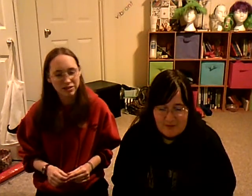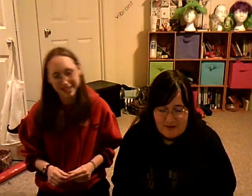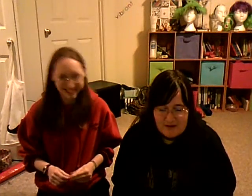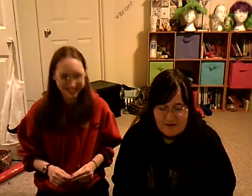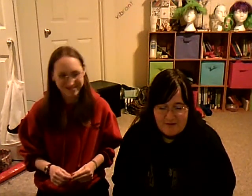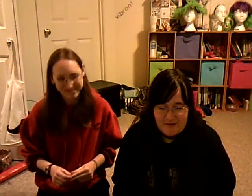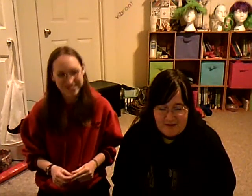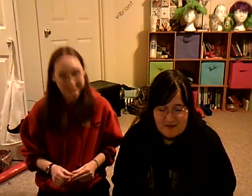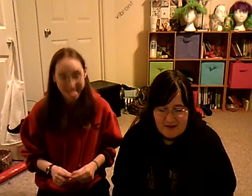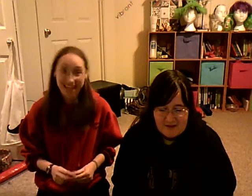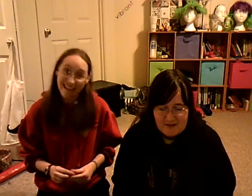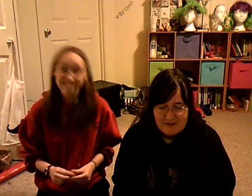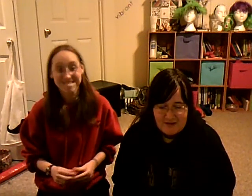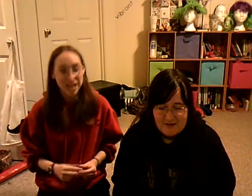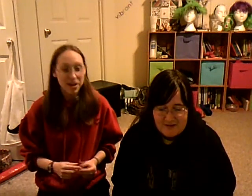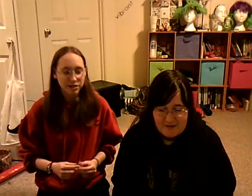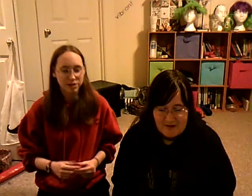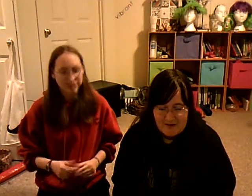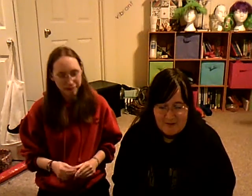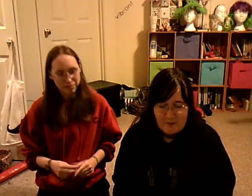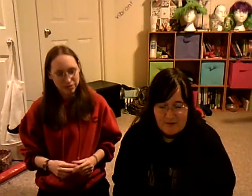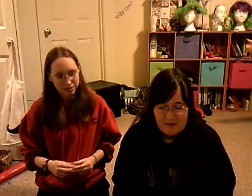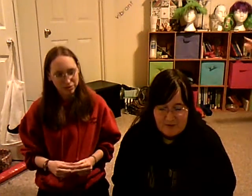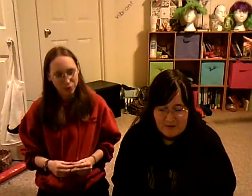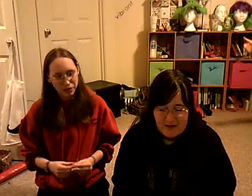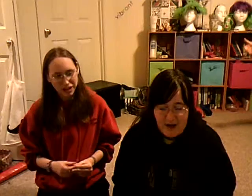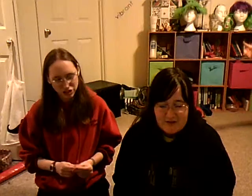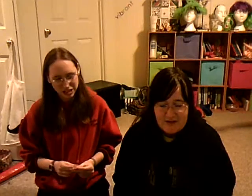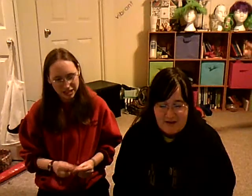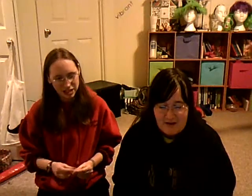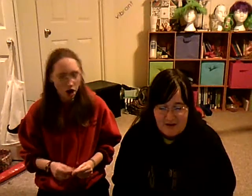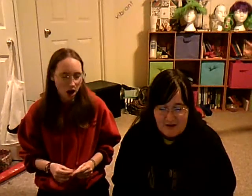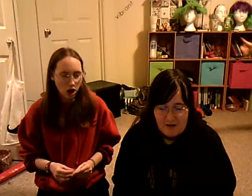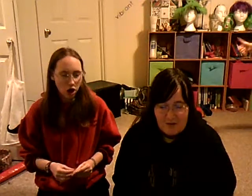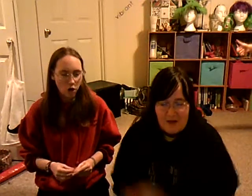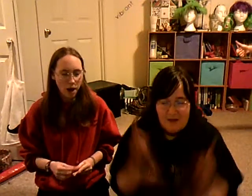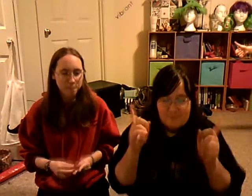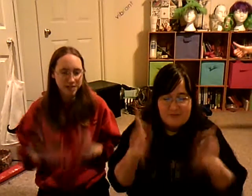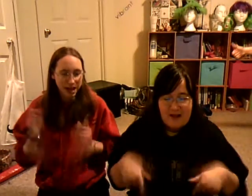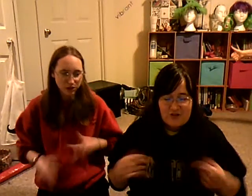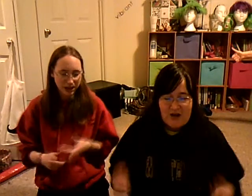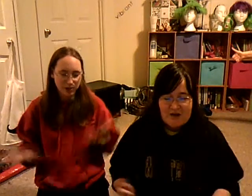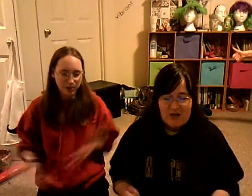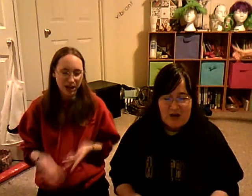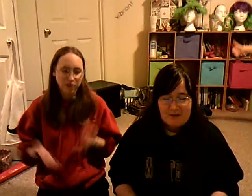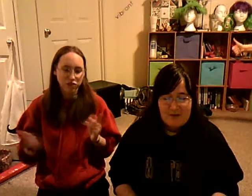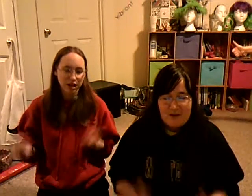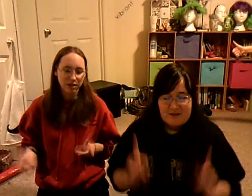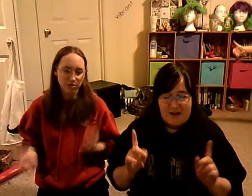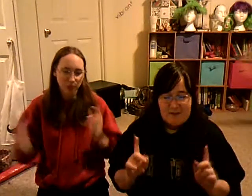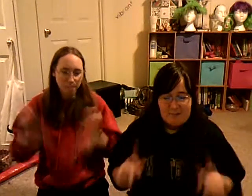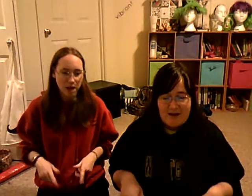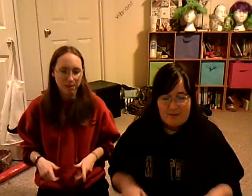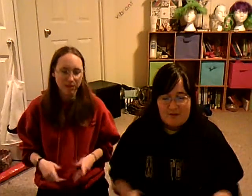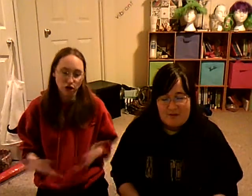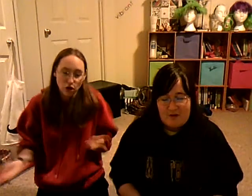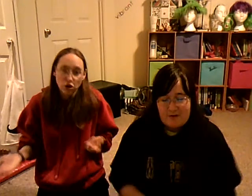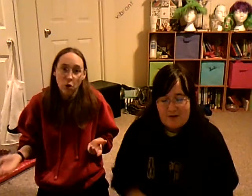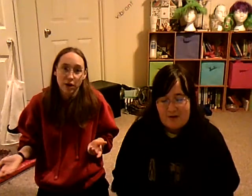we've identified the state just and all is so goddamn remarkable that I just didn't all. Oh, up, down, strange charm, tough bottom. If you don't know what